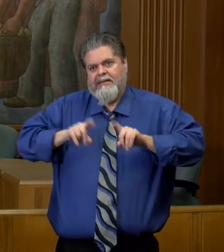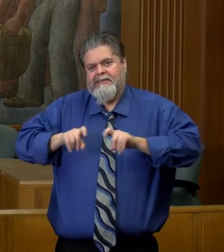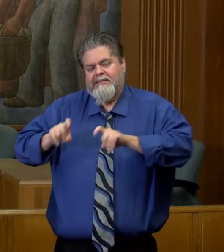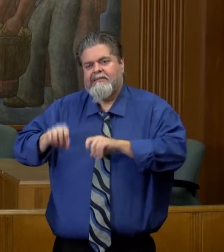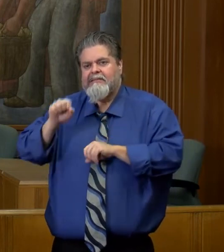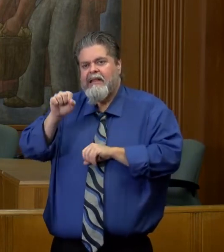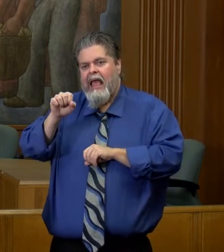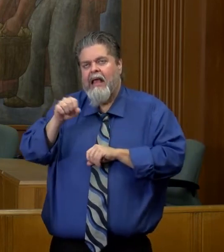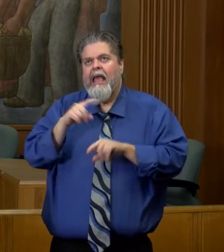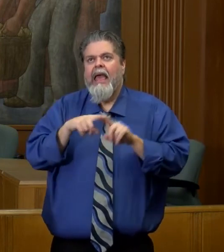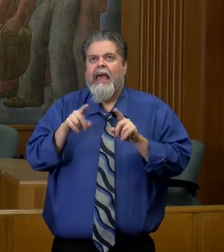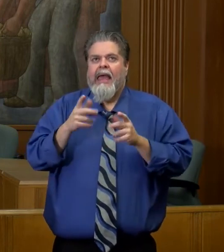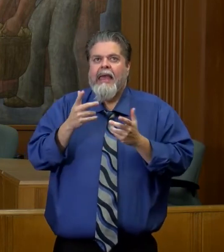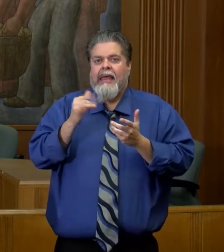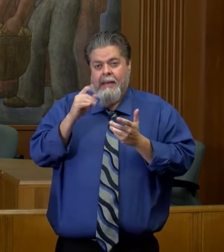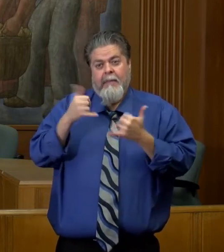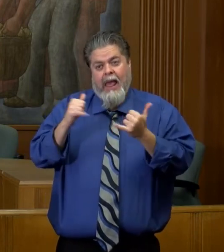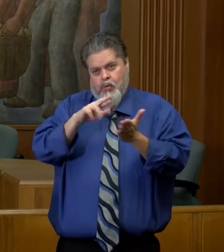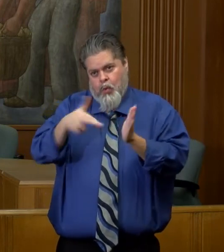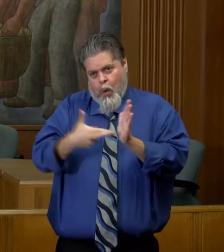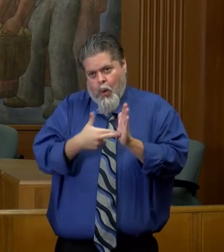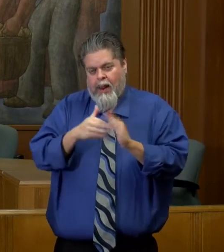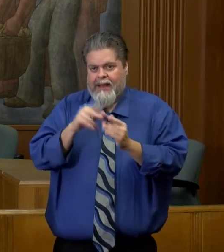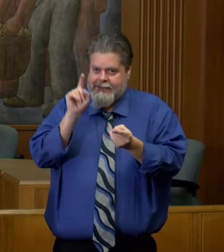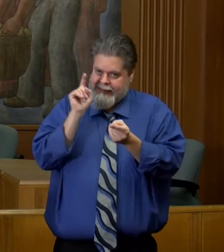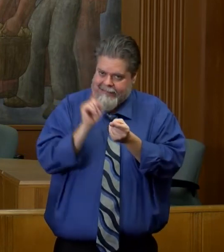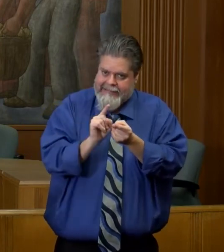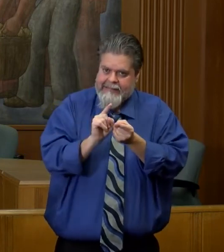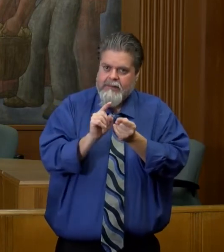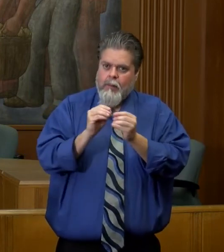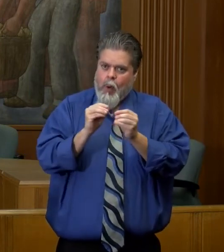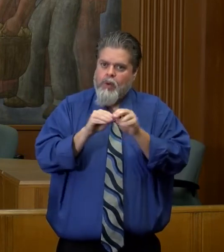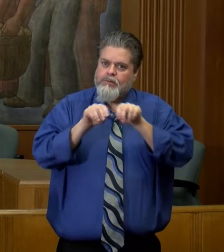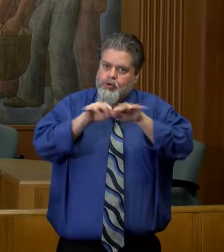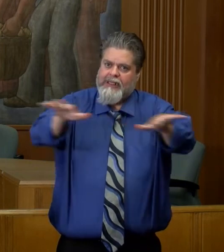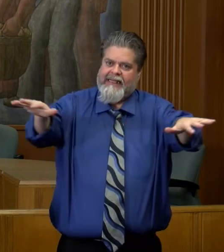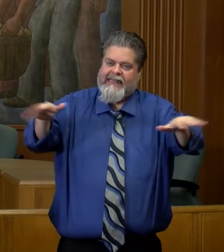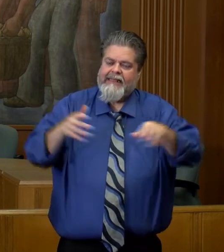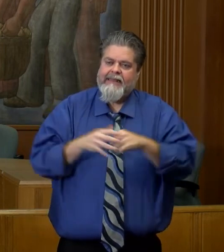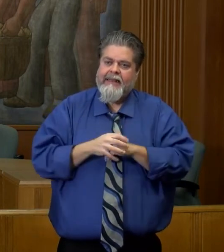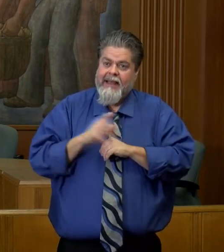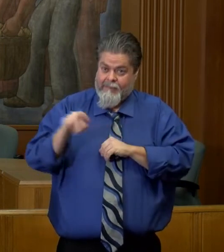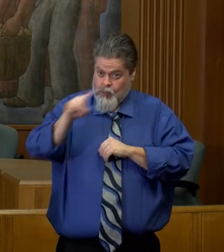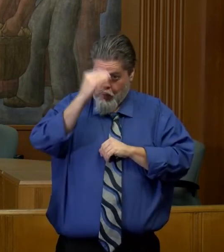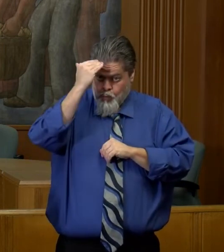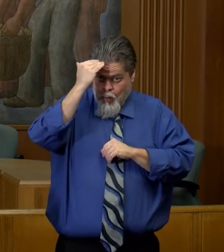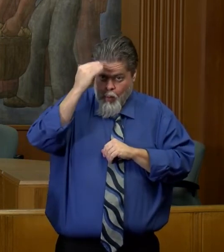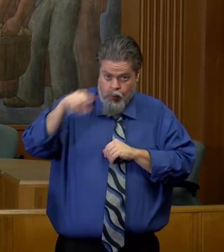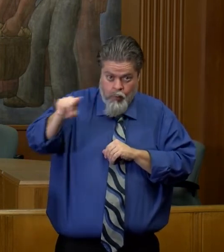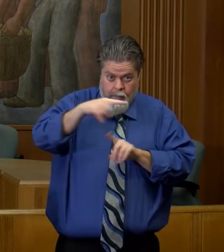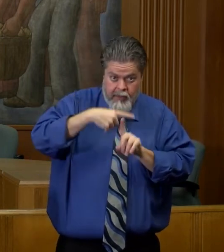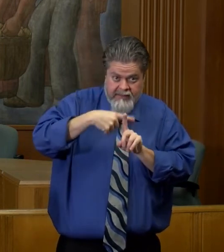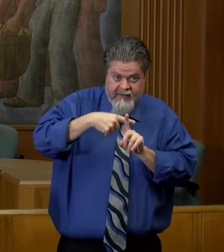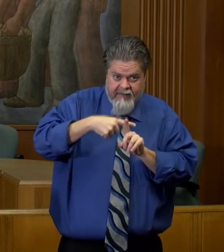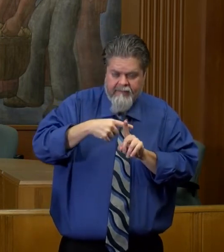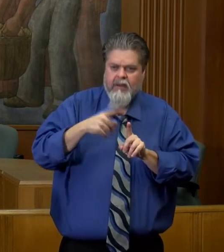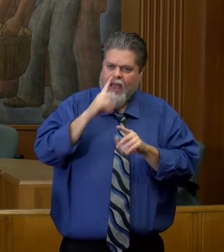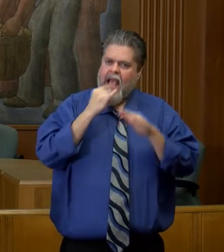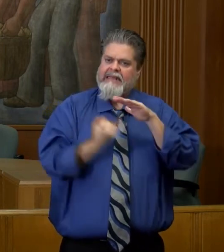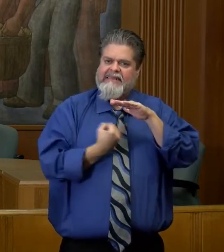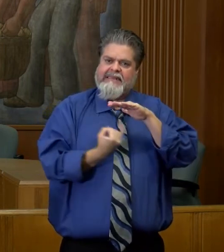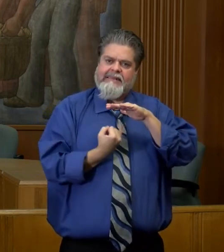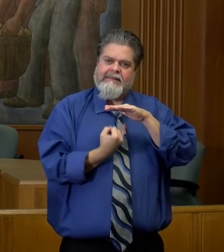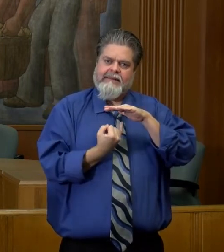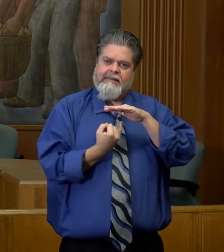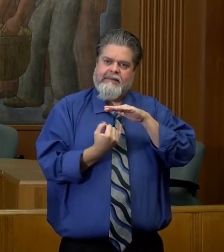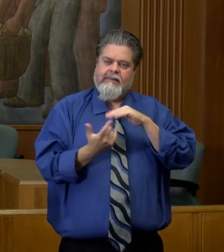and it does certainly play some role in mitigation of further spread so that if you know you're positive you can appropriately isolate and things